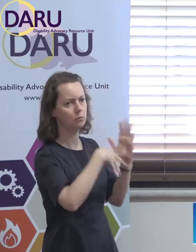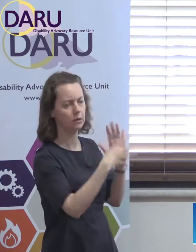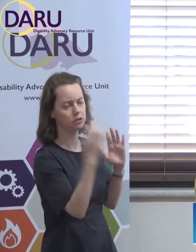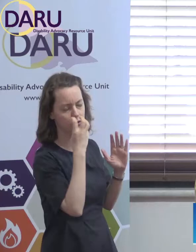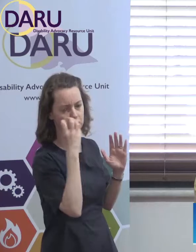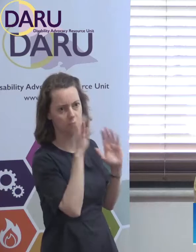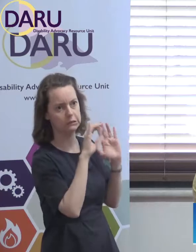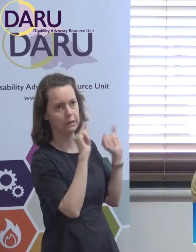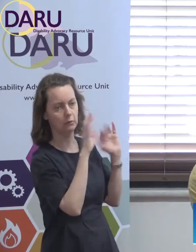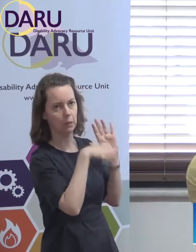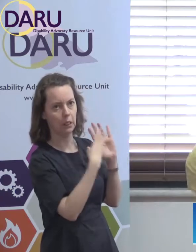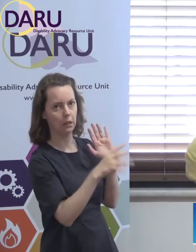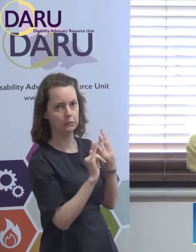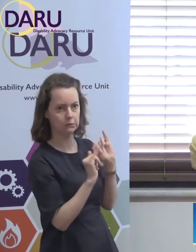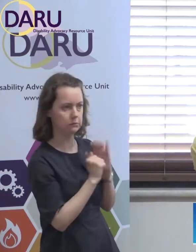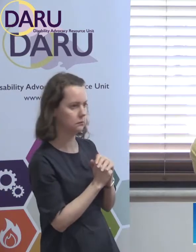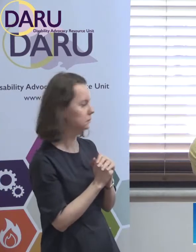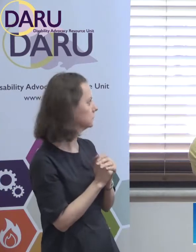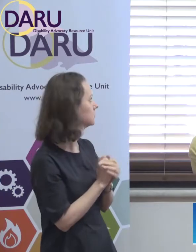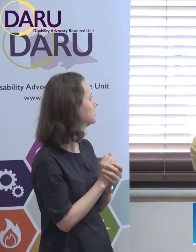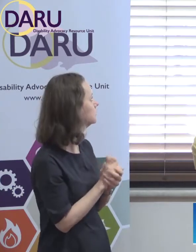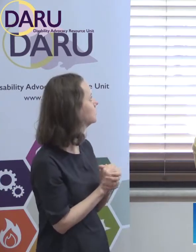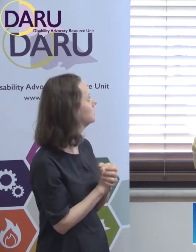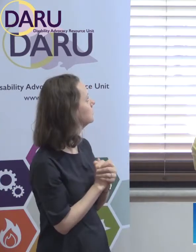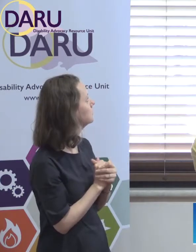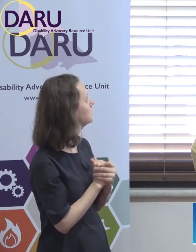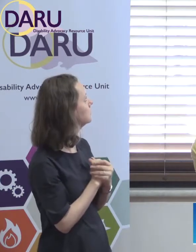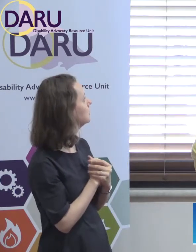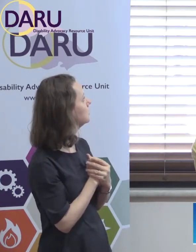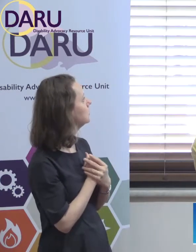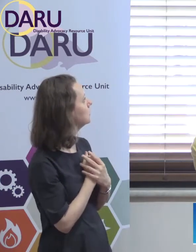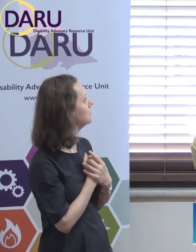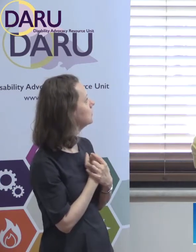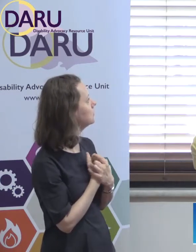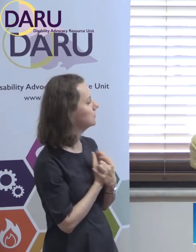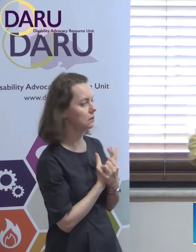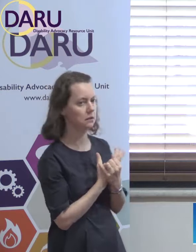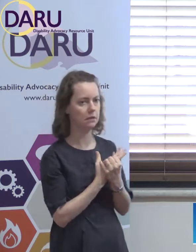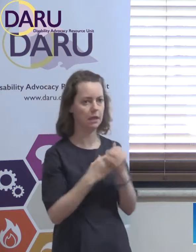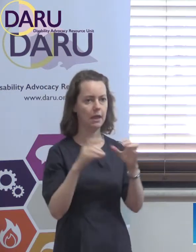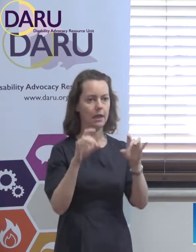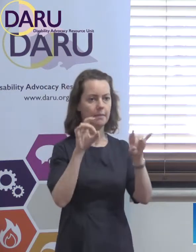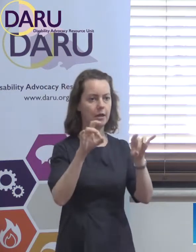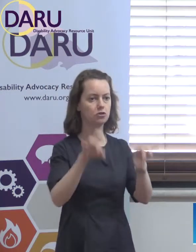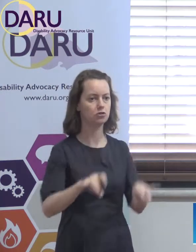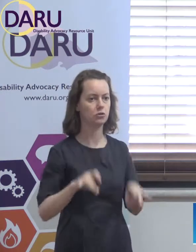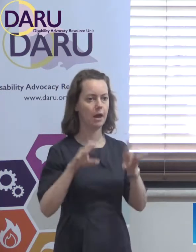really. I apologise in advance for it, because it's not terribly clear. But this is the picture of advocacy funding in Australia.